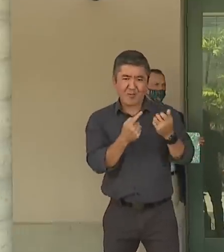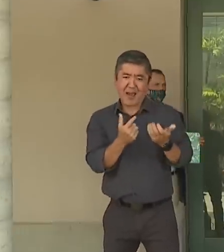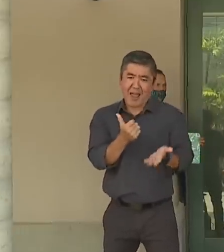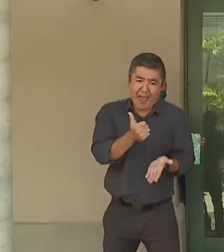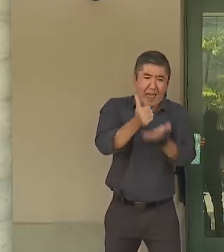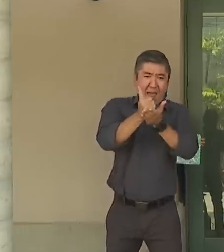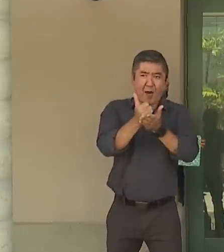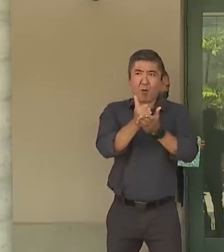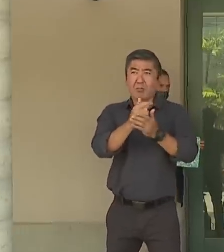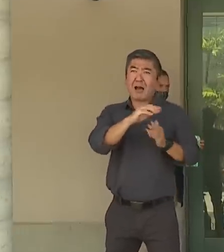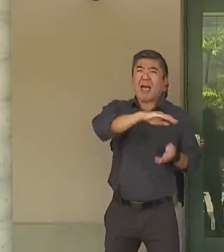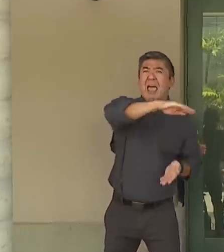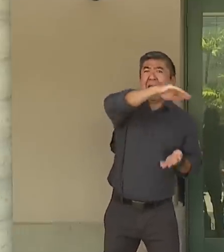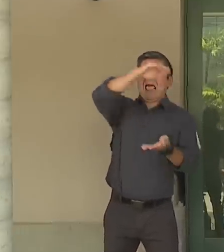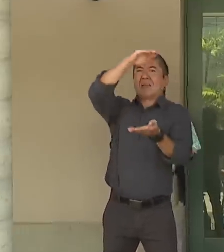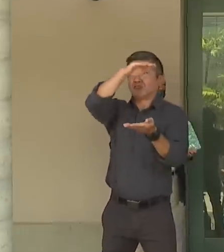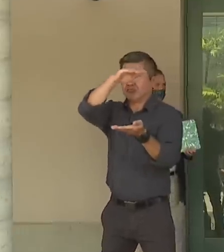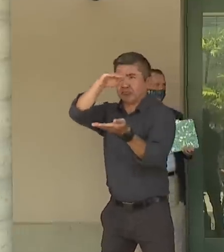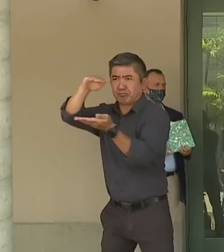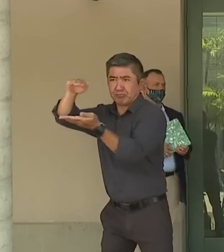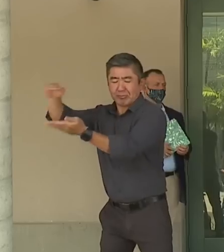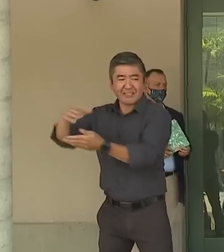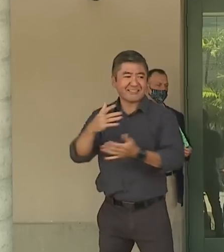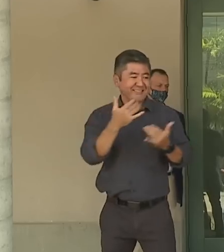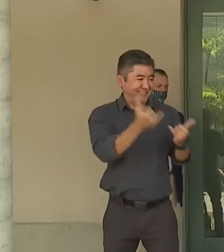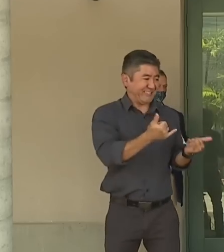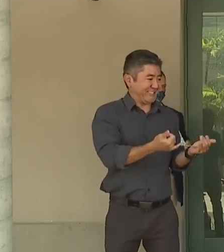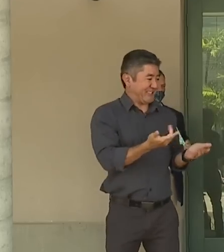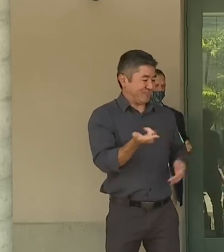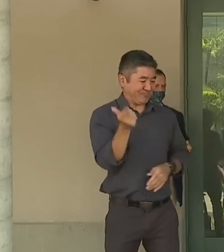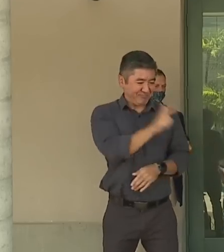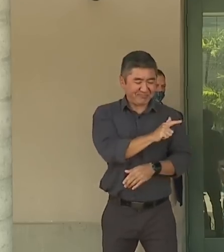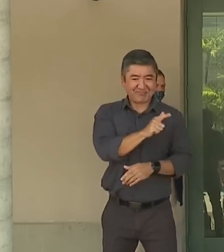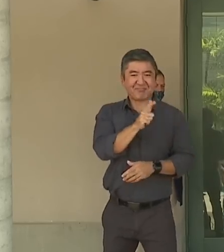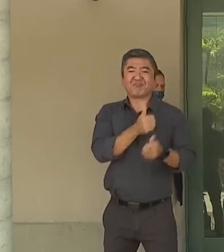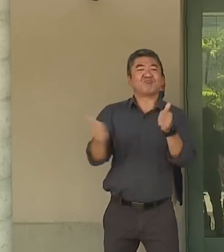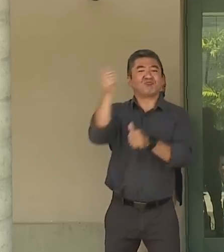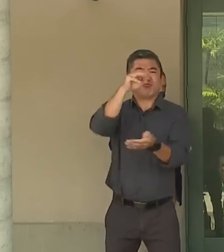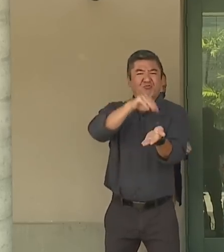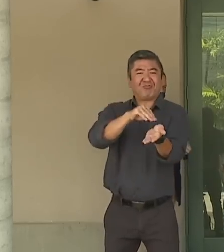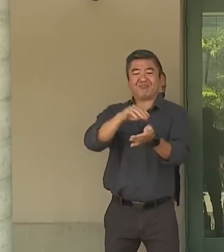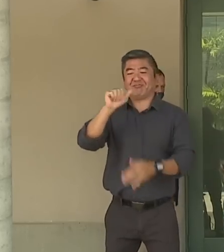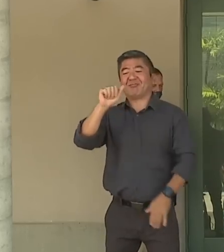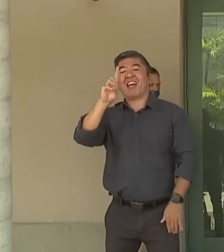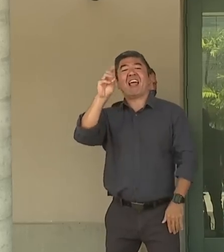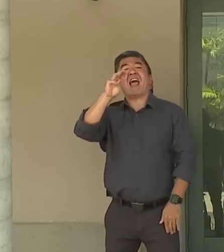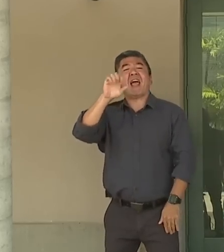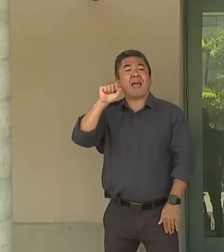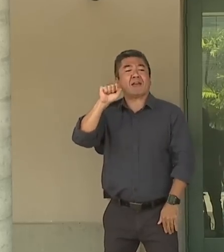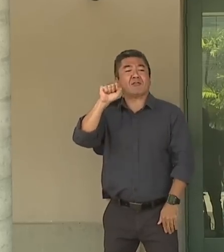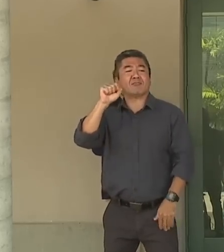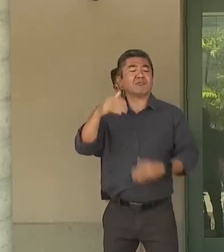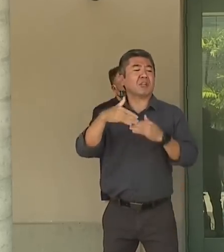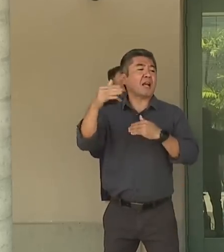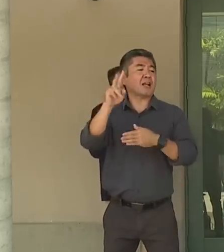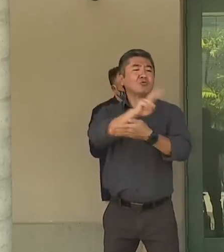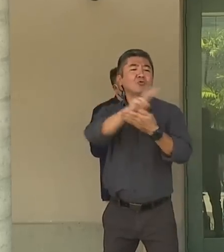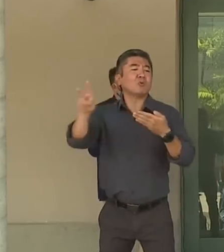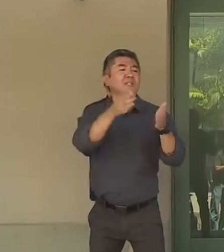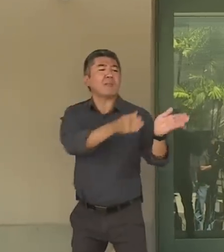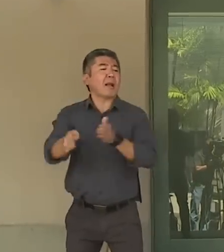to a new normal. With that, I want to ask the Surgeon General Adams to come up and talk about what we're going to be doing here in the next two weeks. Thank you.